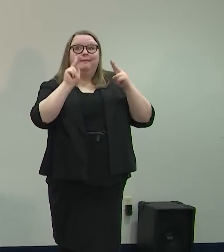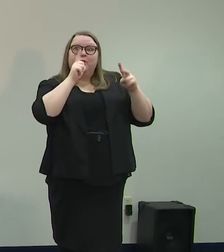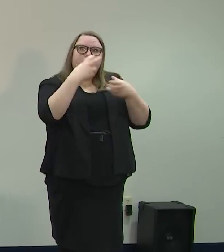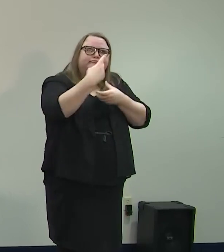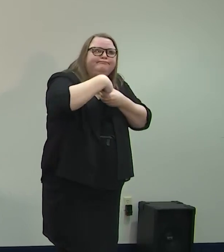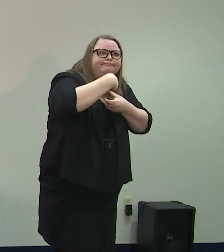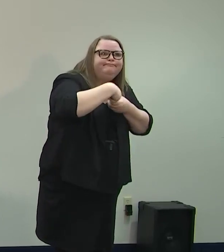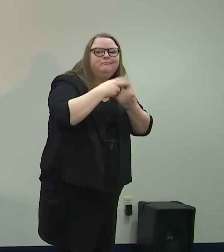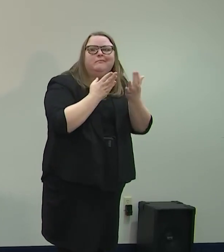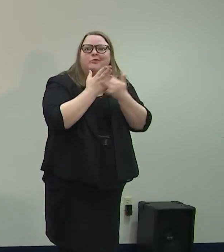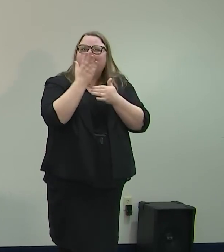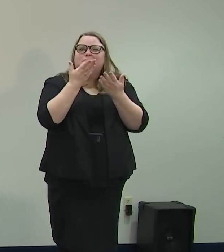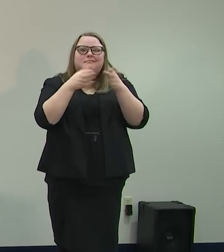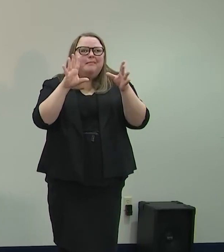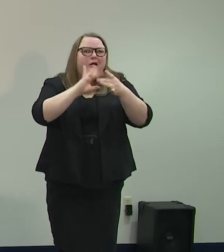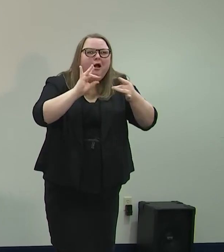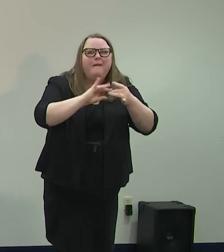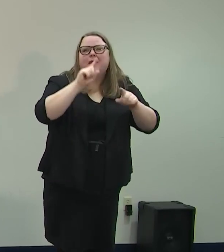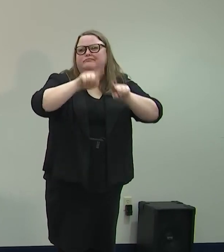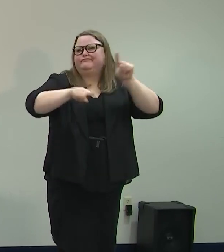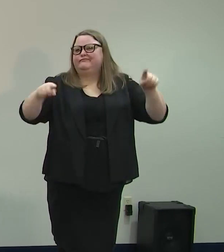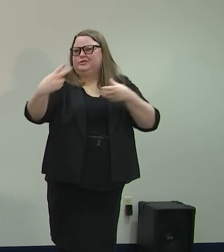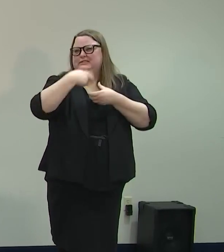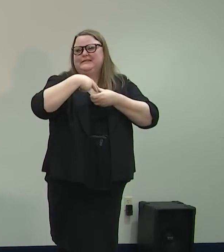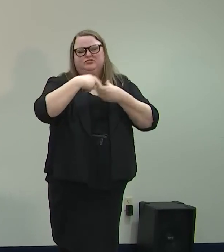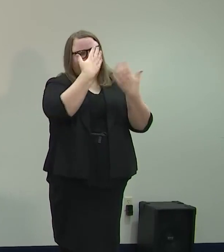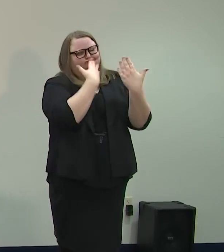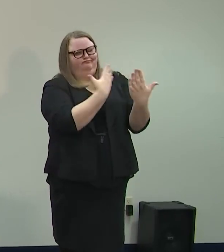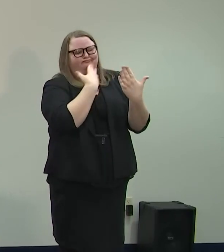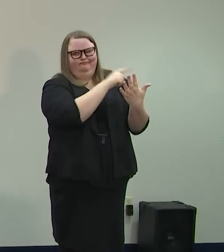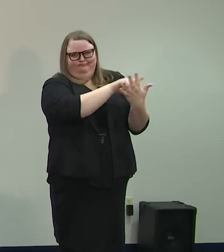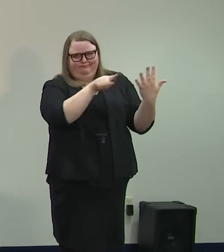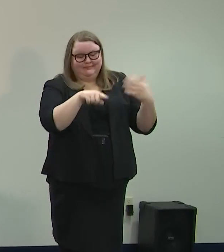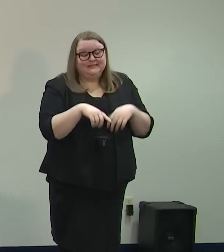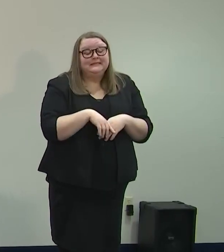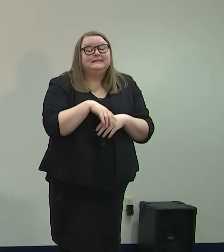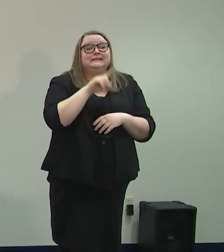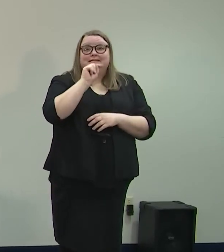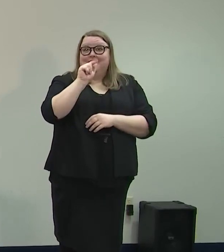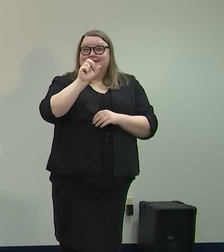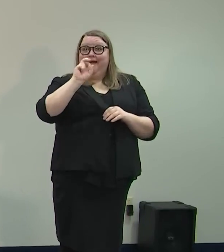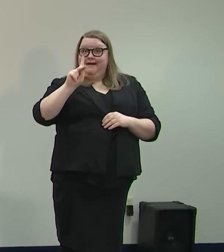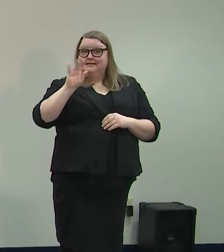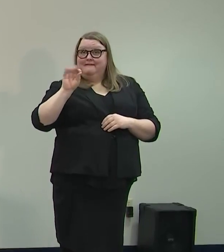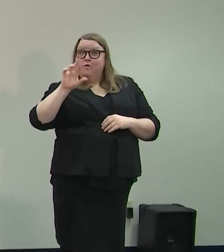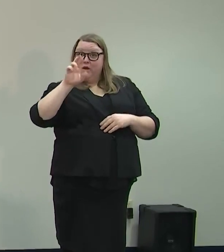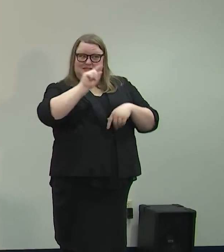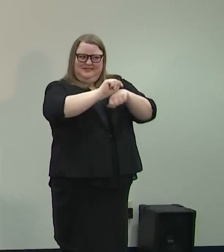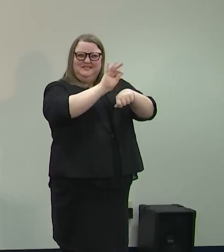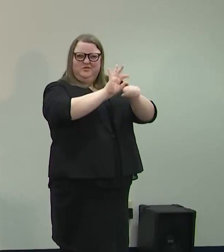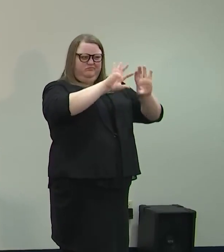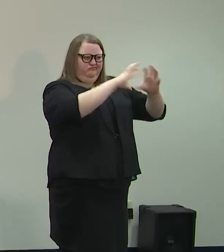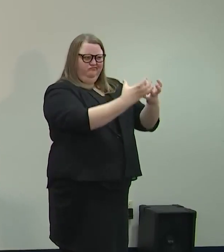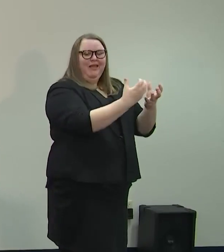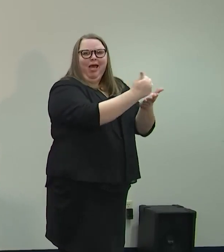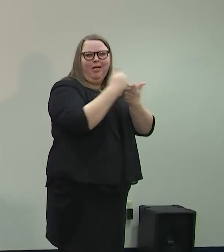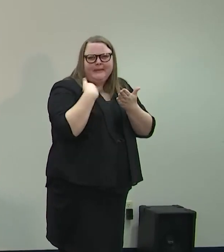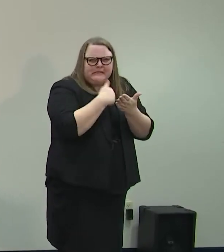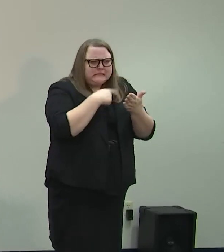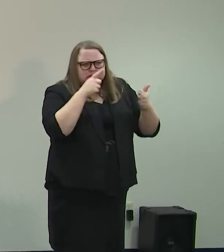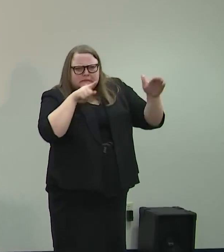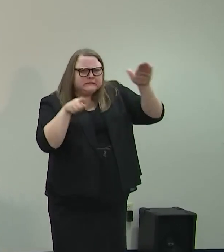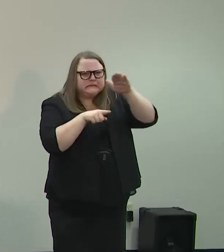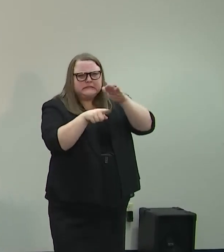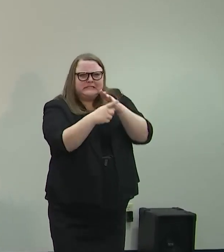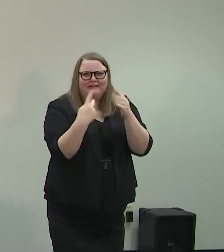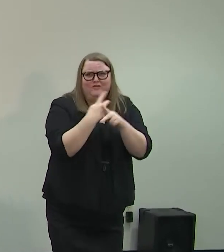participated through public comment or various ways. The task force is helping us navigate through some of these uncharted waters,